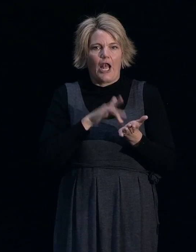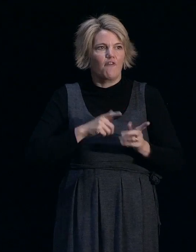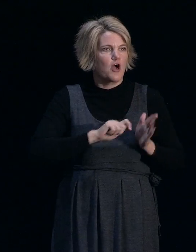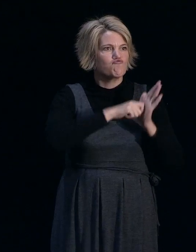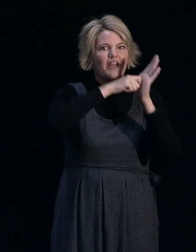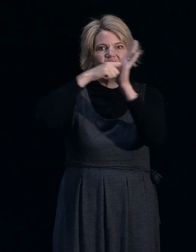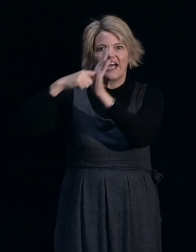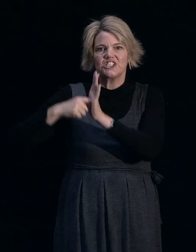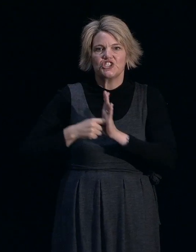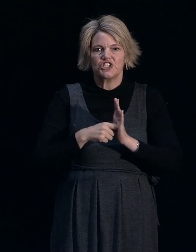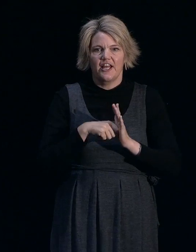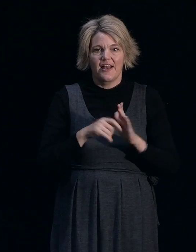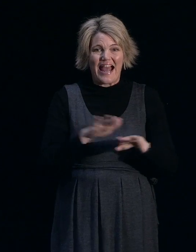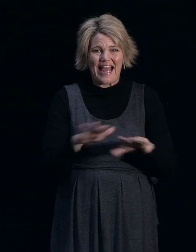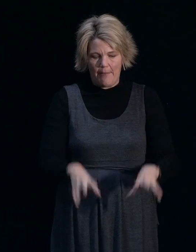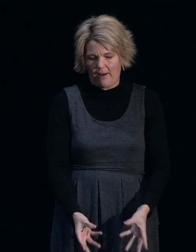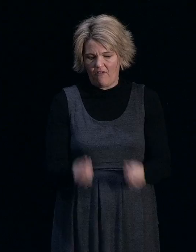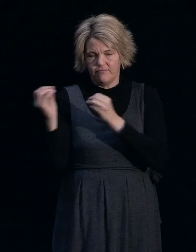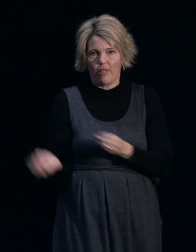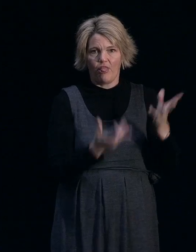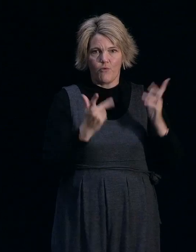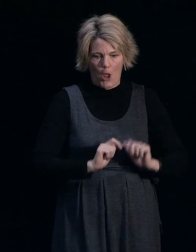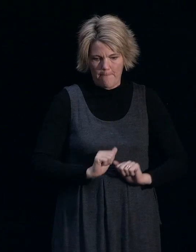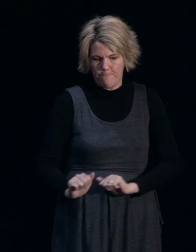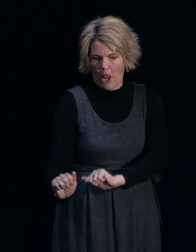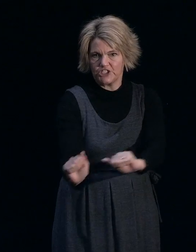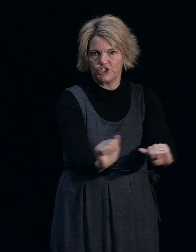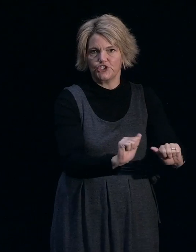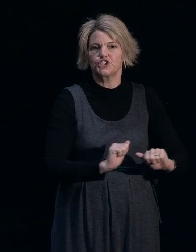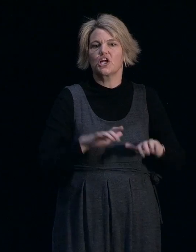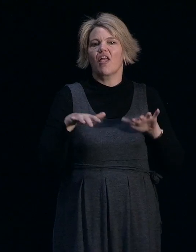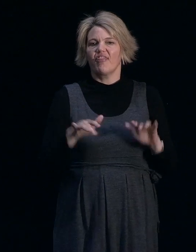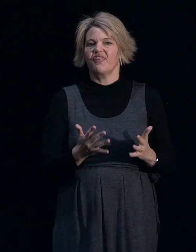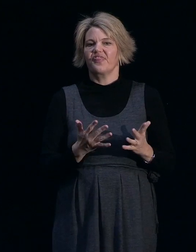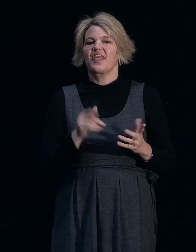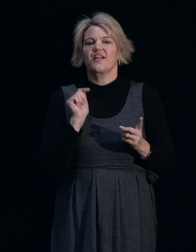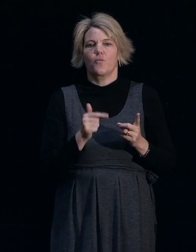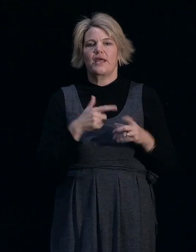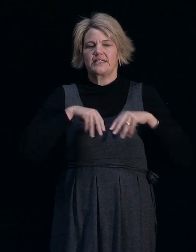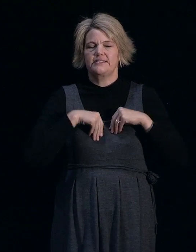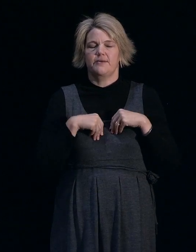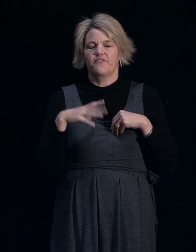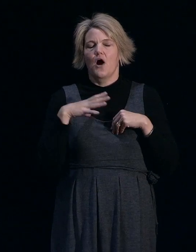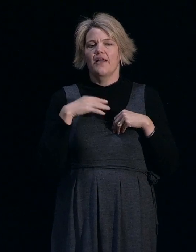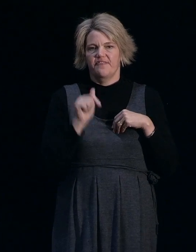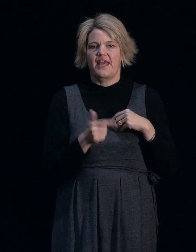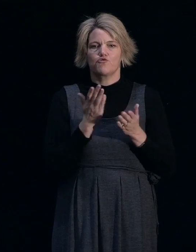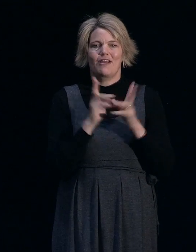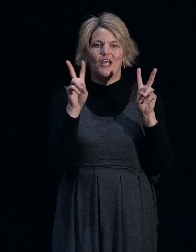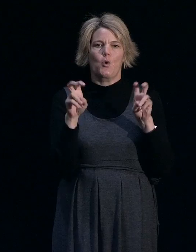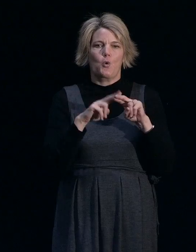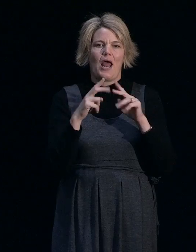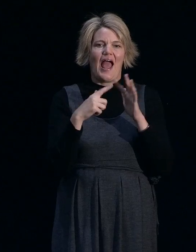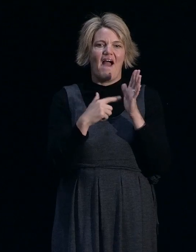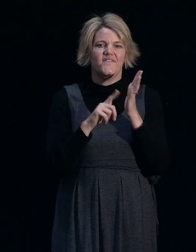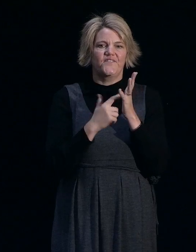and polishing their remove floors, then we would accept that the remove floors were going to be a feature, but the intent needs to be there.